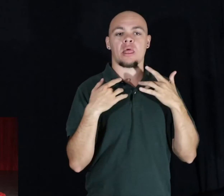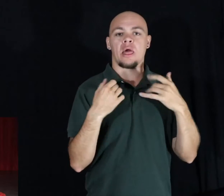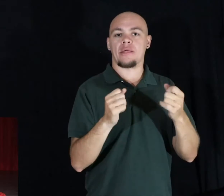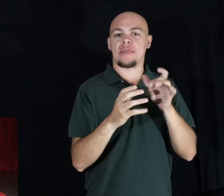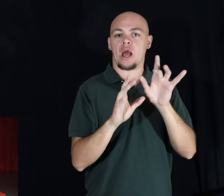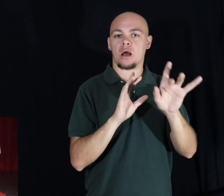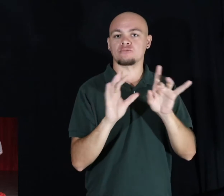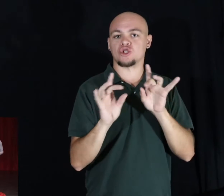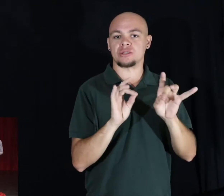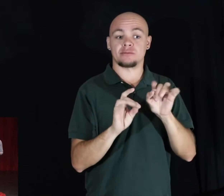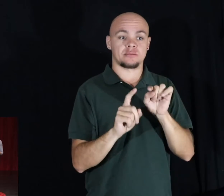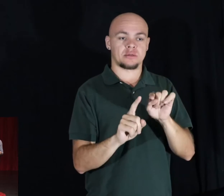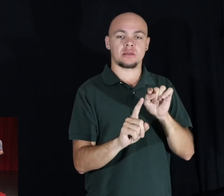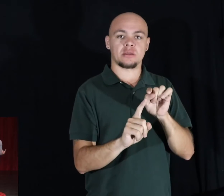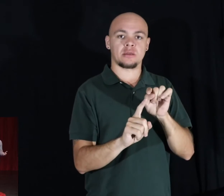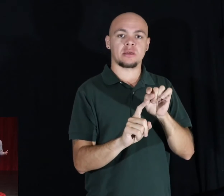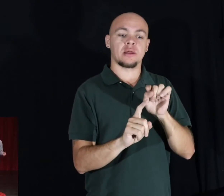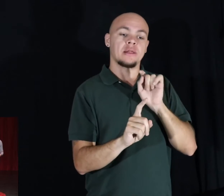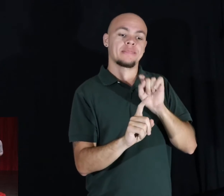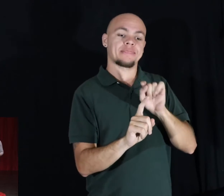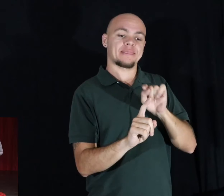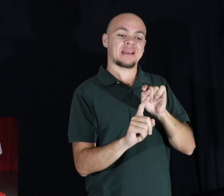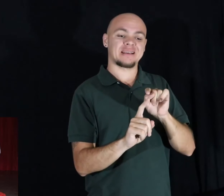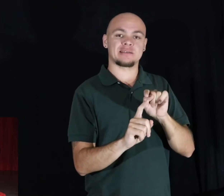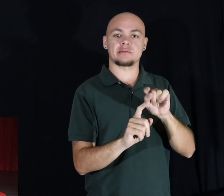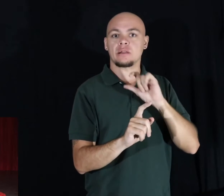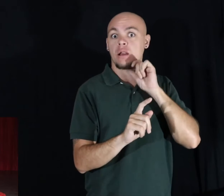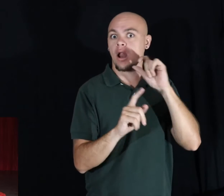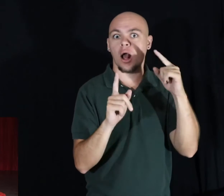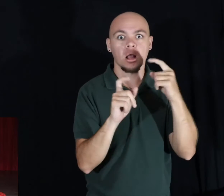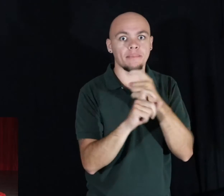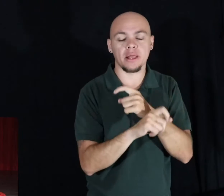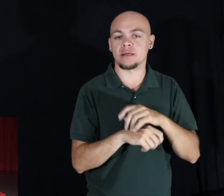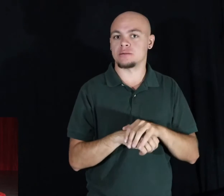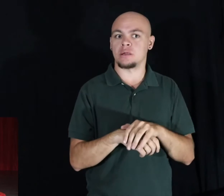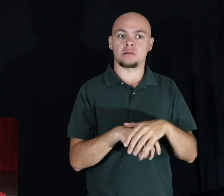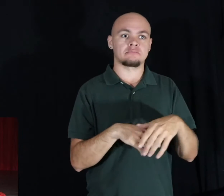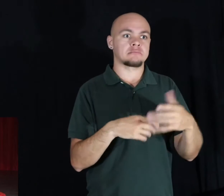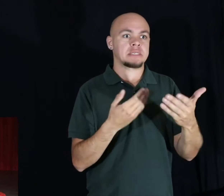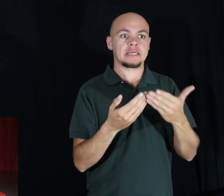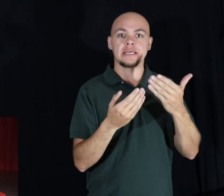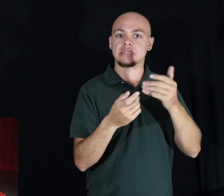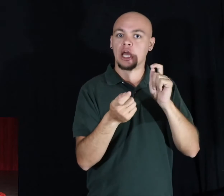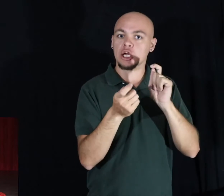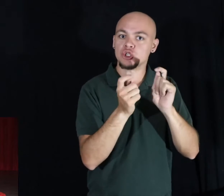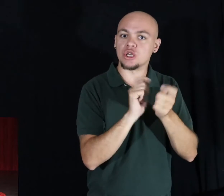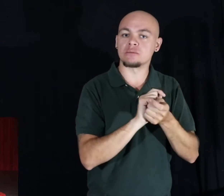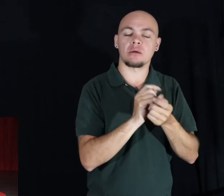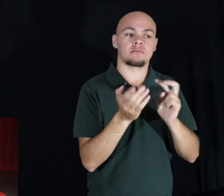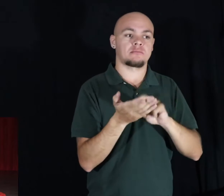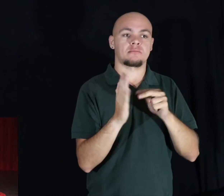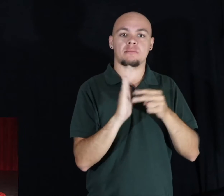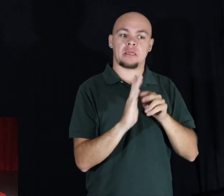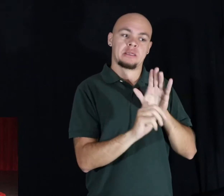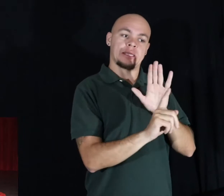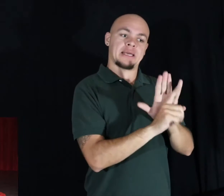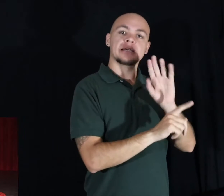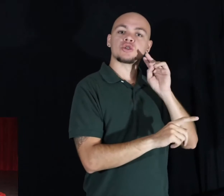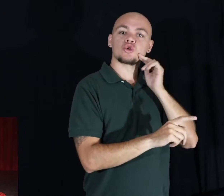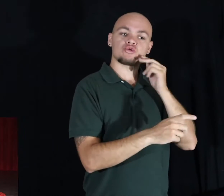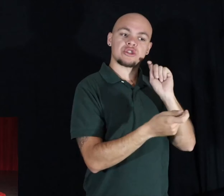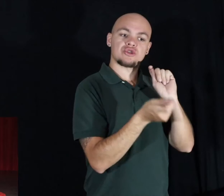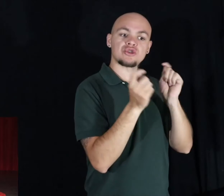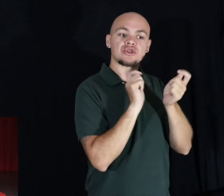Making this uncomplicated adjustment enabled us to easily transform his nutrition